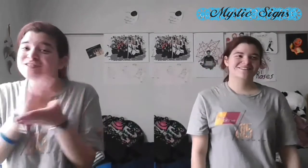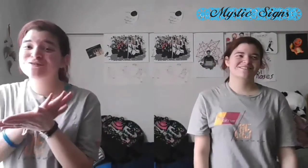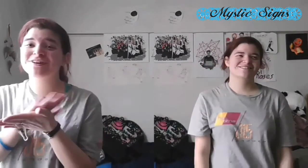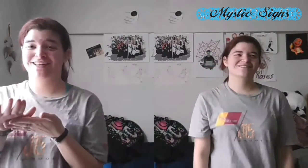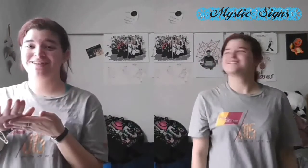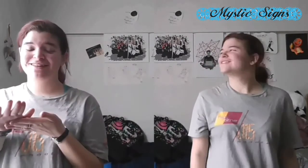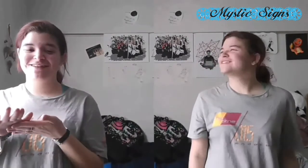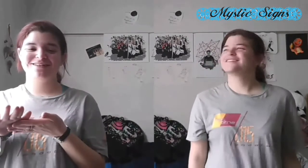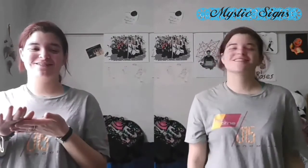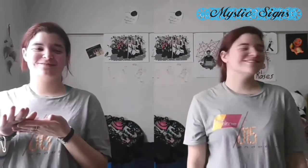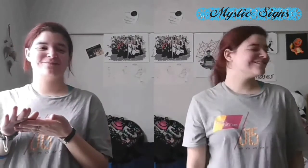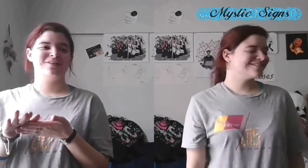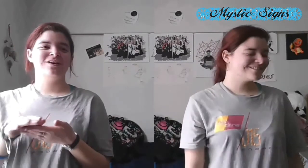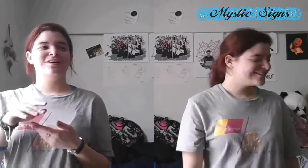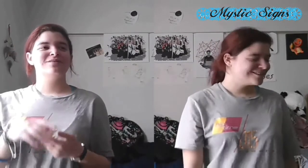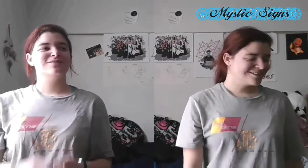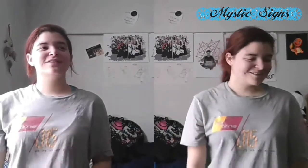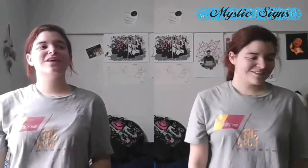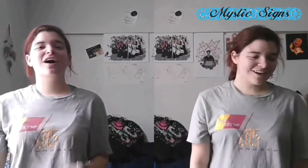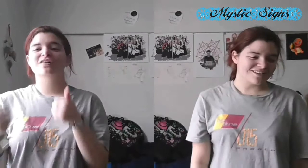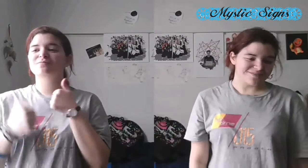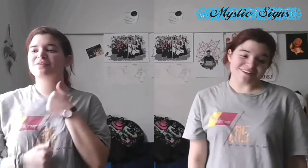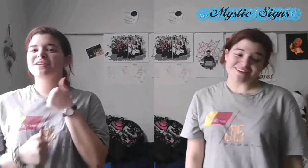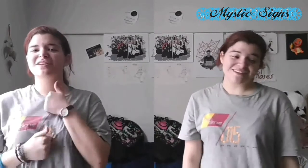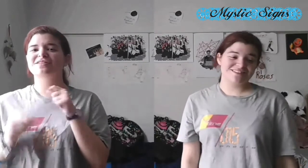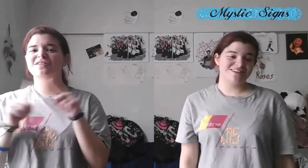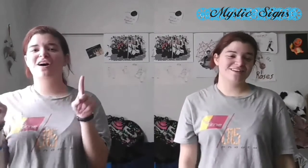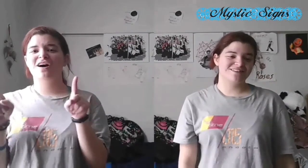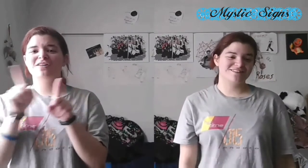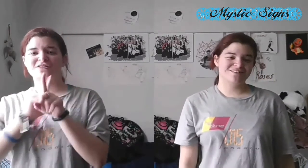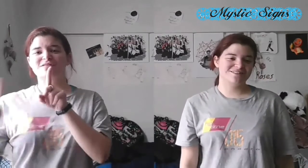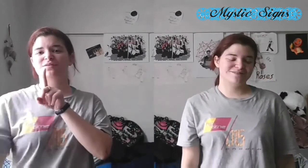clean, there were guards, but he dodged in between,